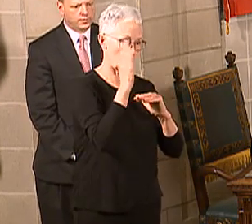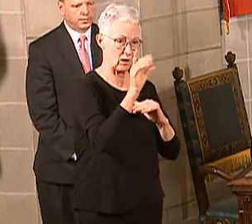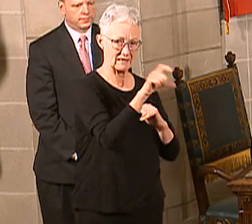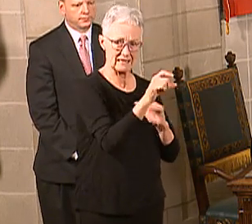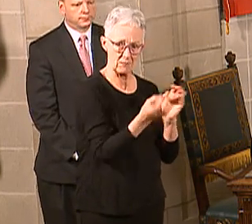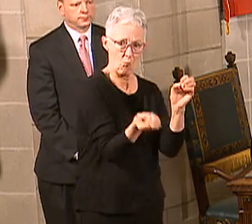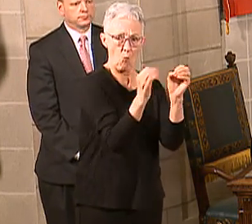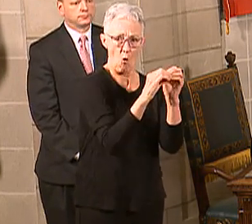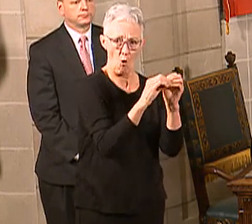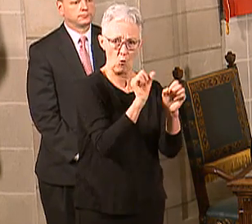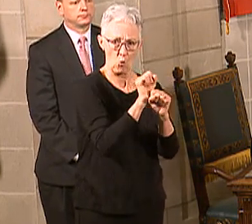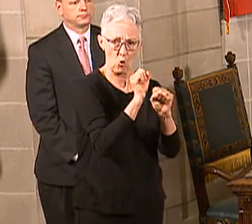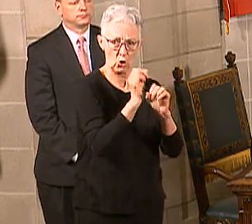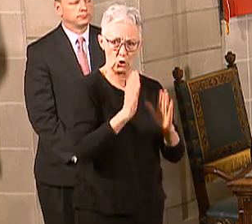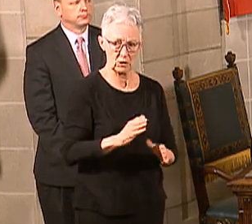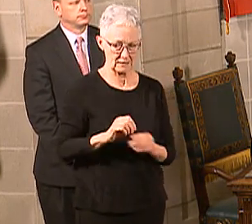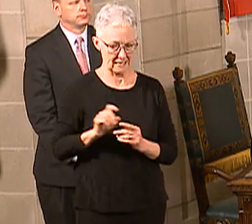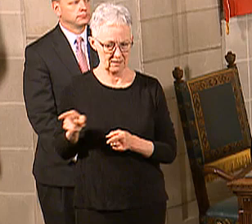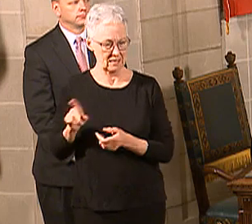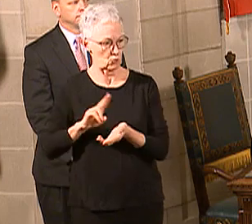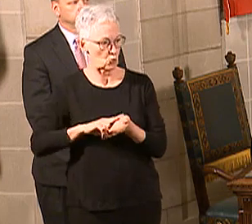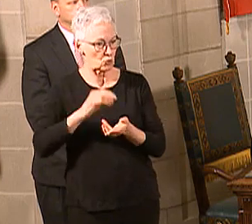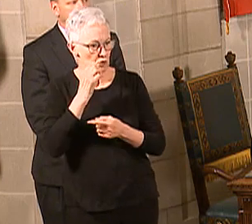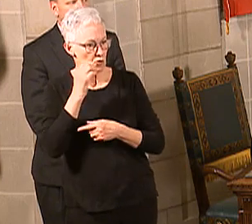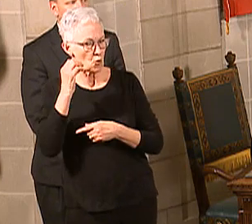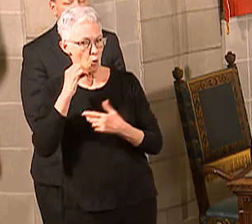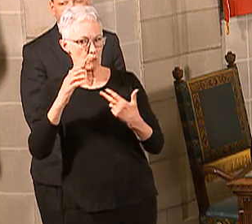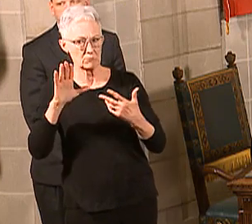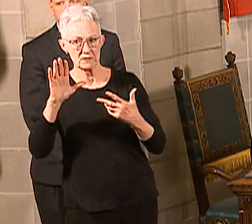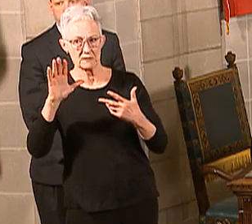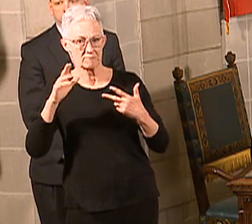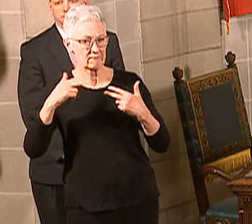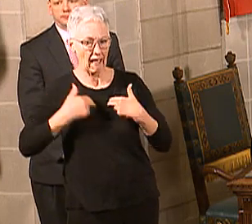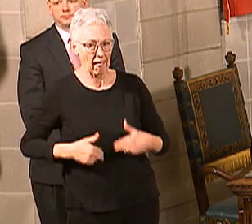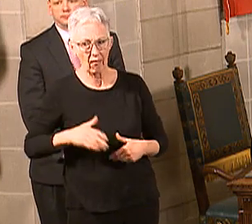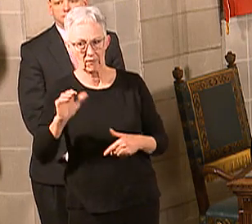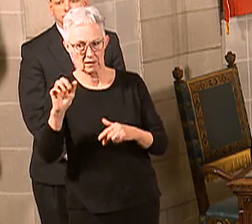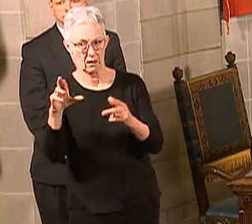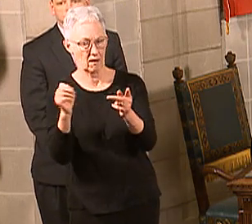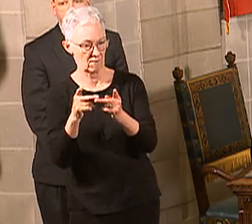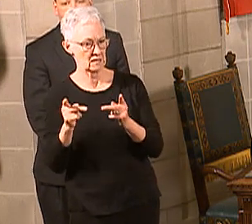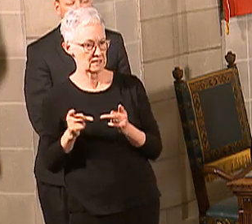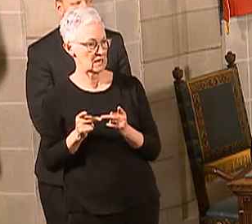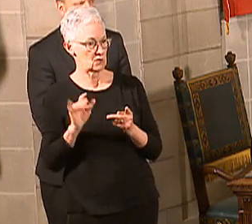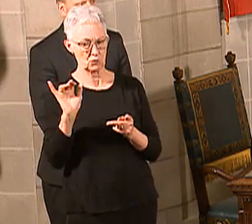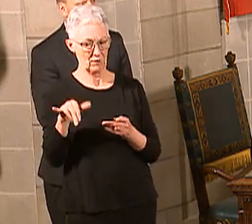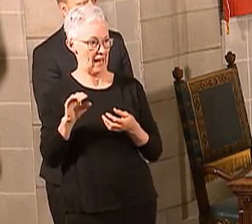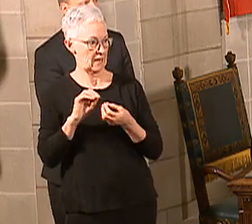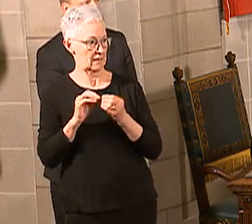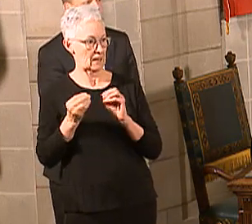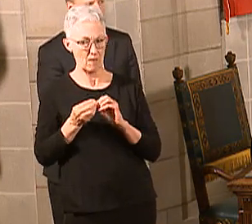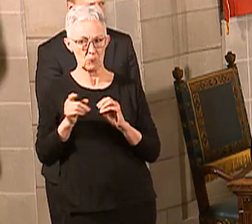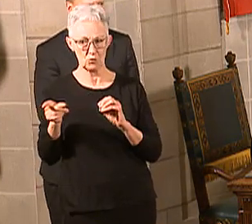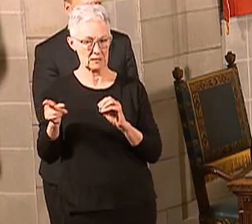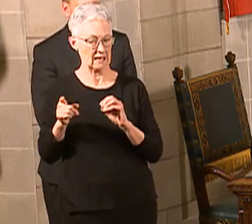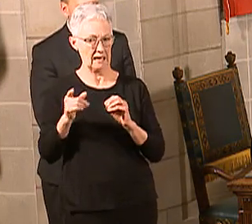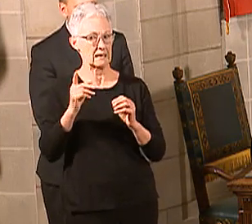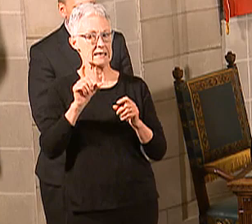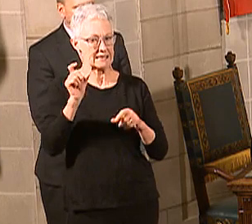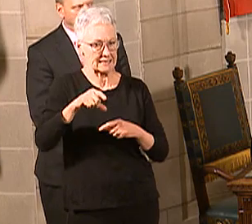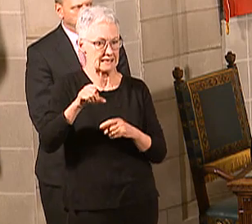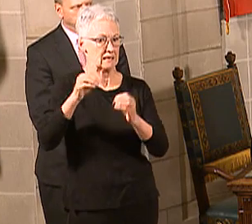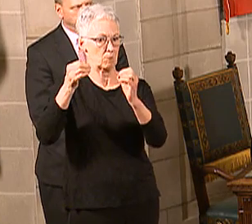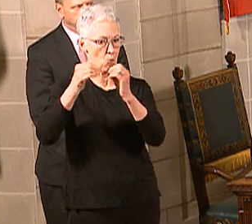ready to be able to surge up as the virus continues to grow in our state. So, again, if you look at some of the models like